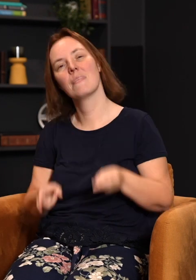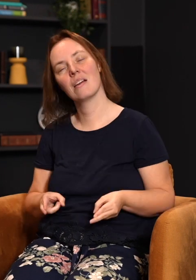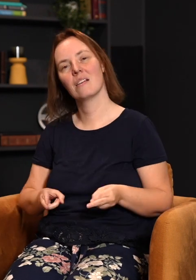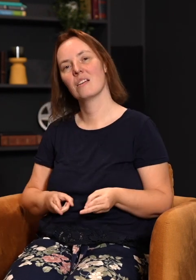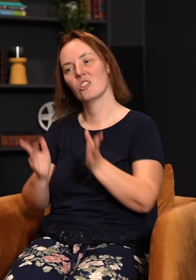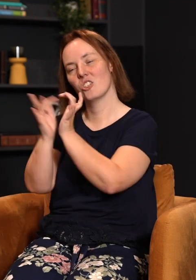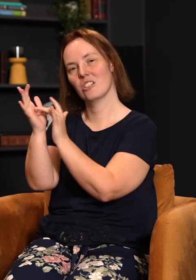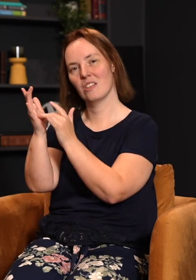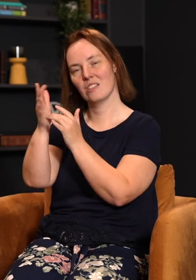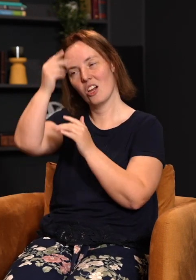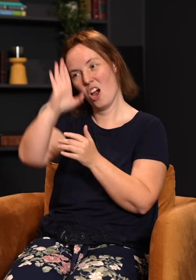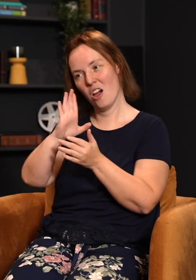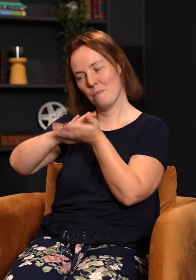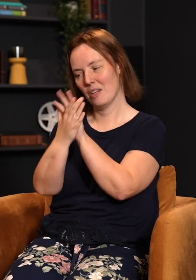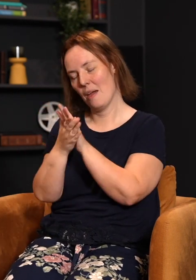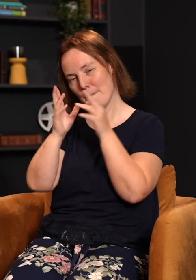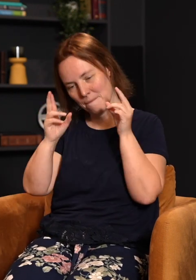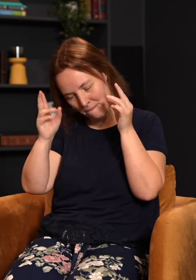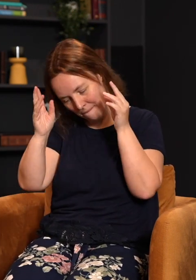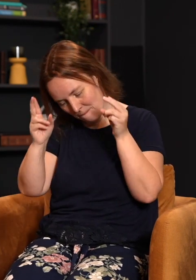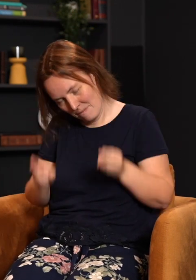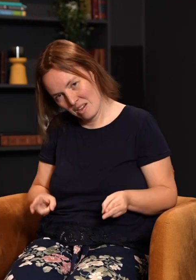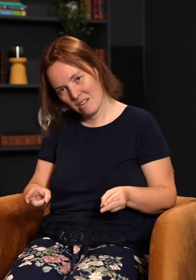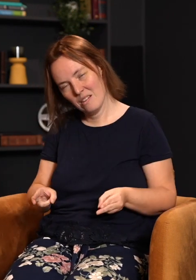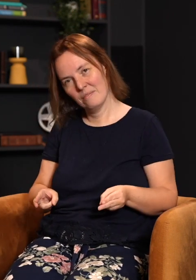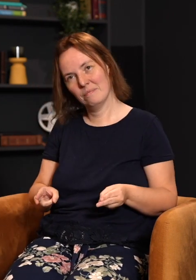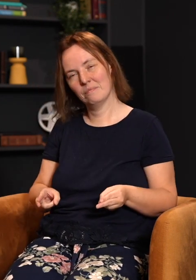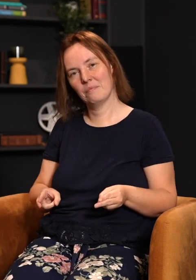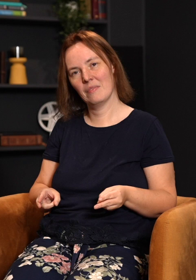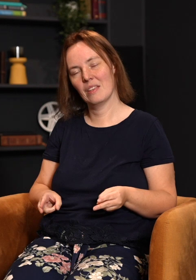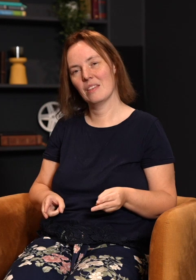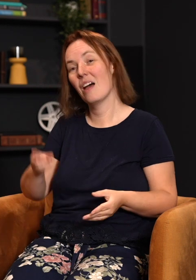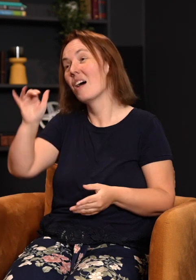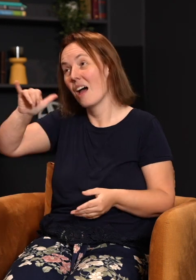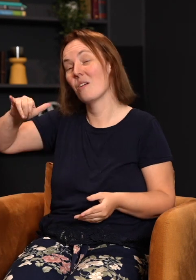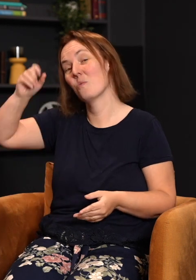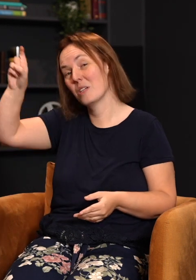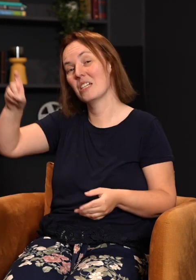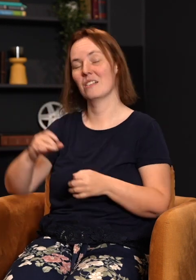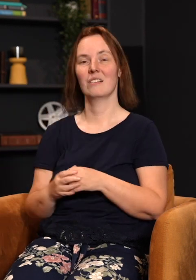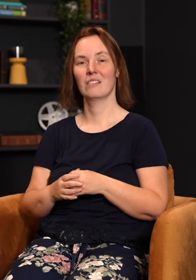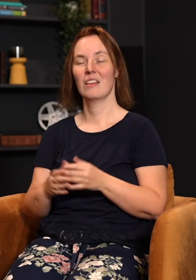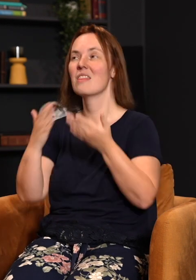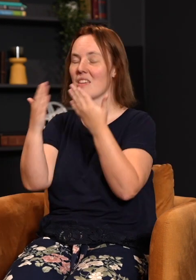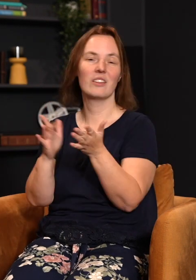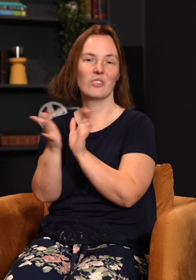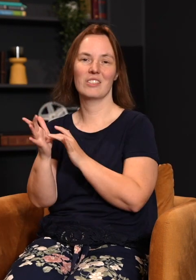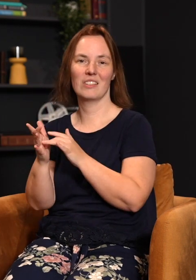Jesus, God, became man to become the God-man that we need. Can someone say, thank you, Jesus? following me?